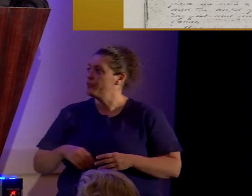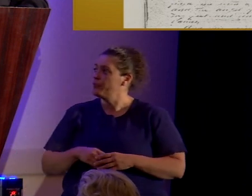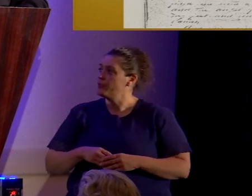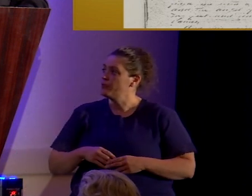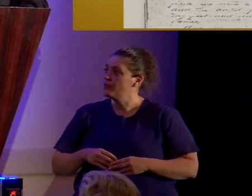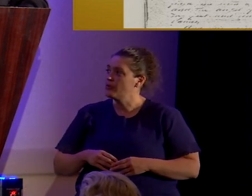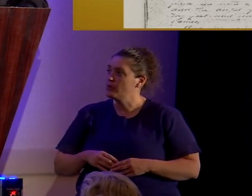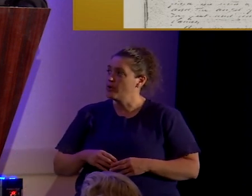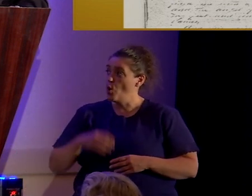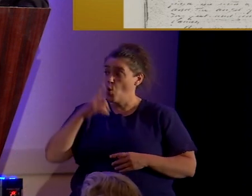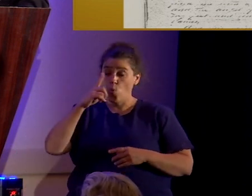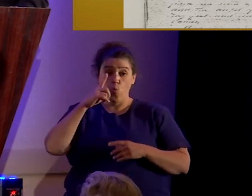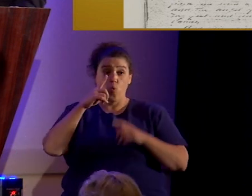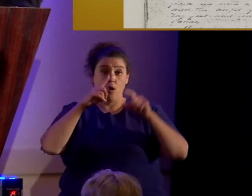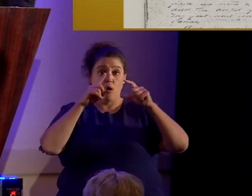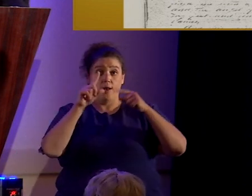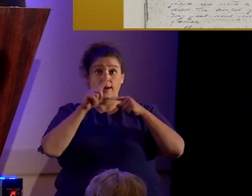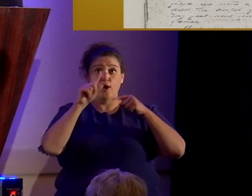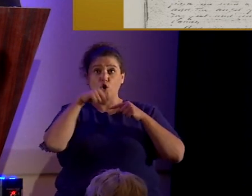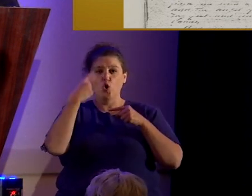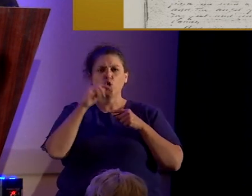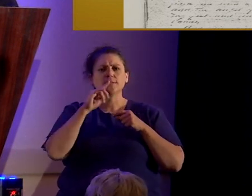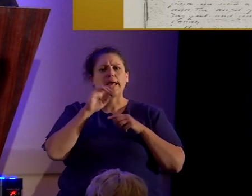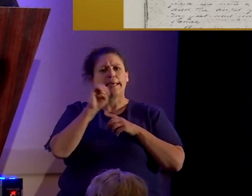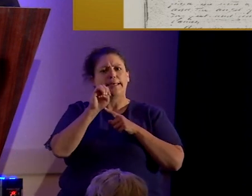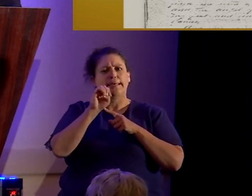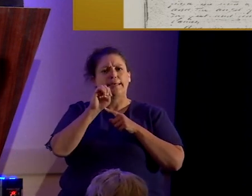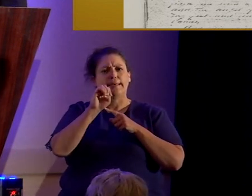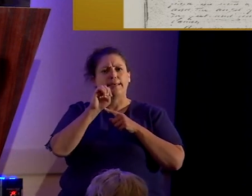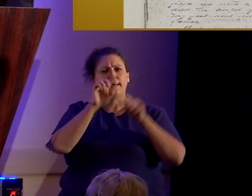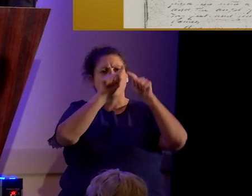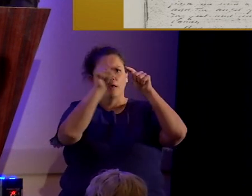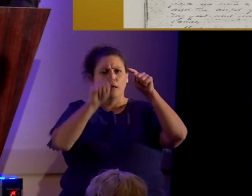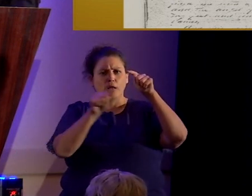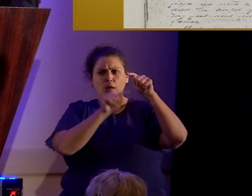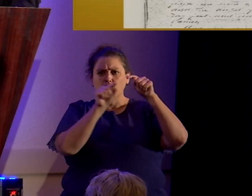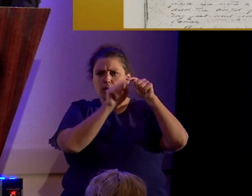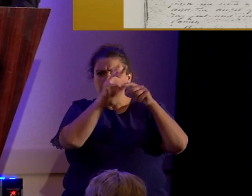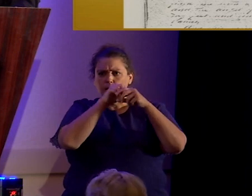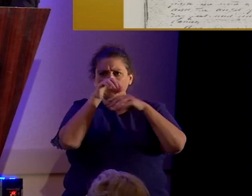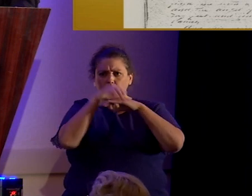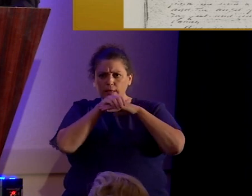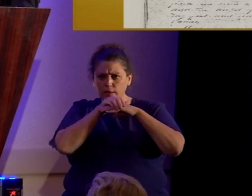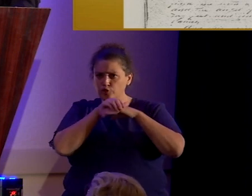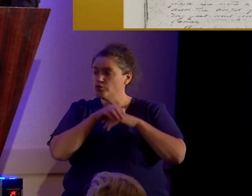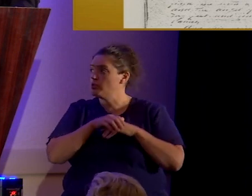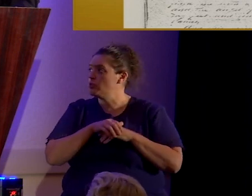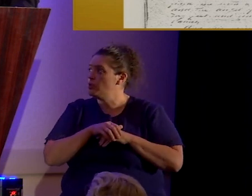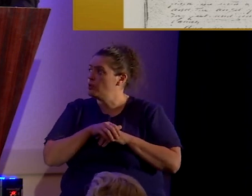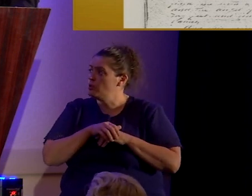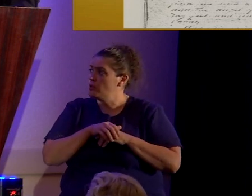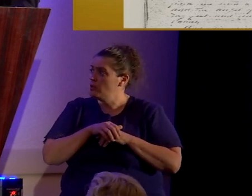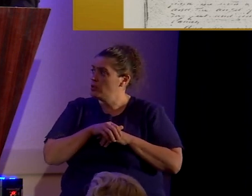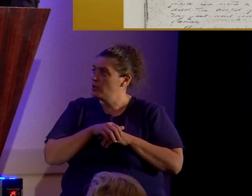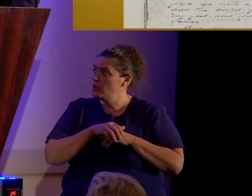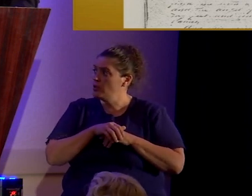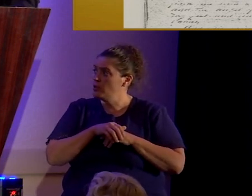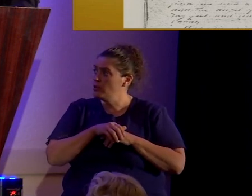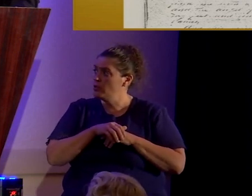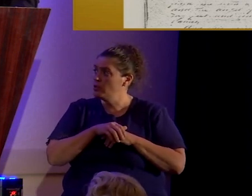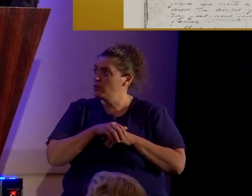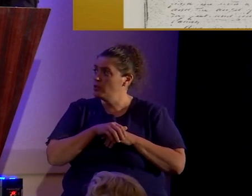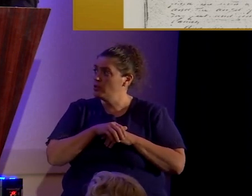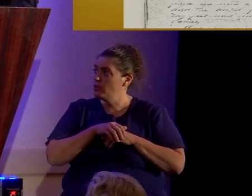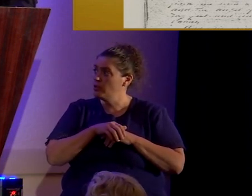here, which looks like a backward capital E in English, here is written out as 66